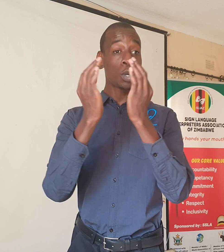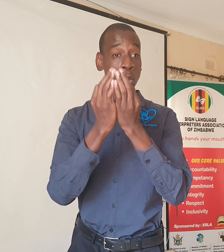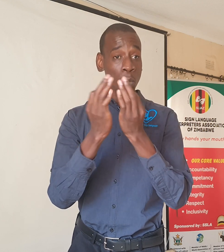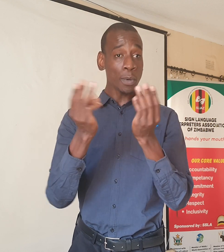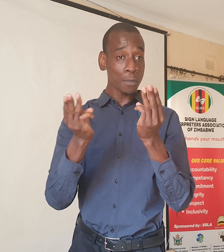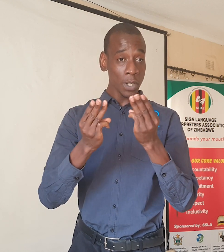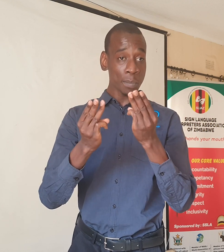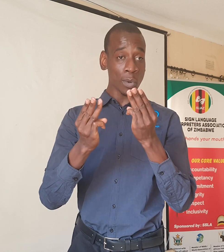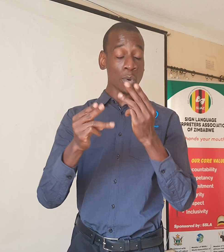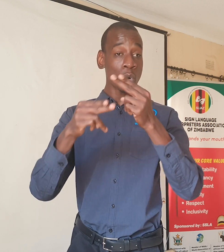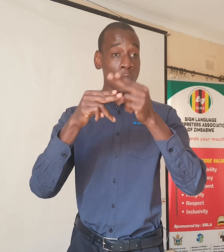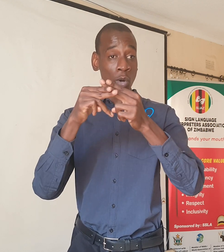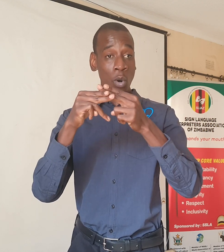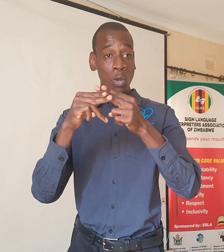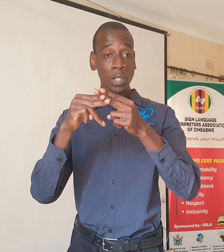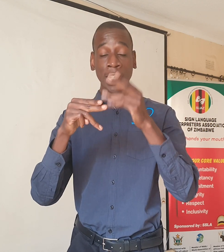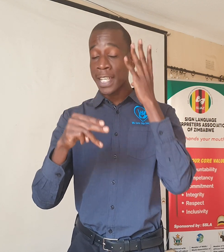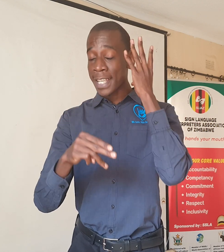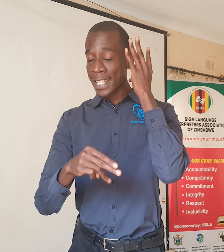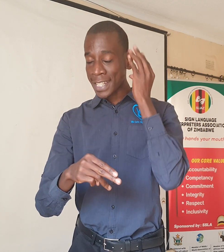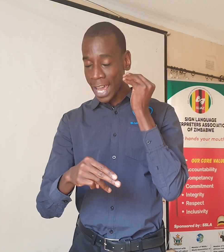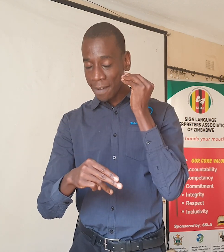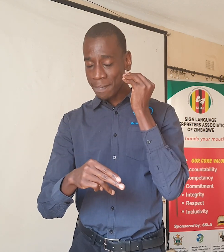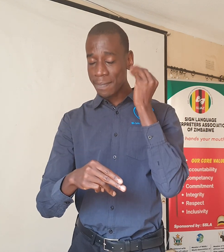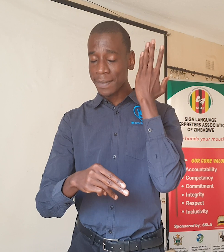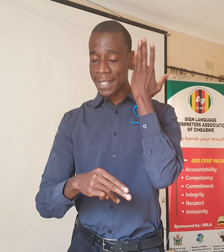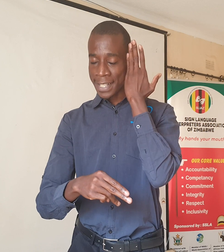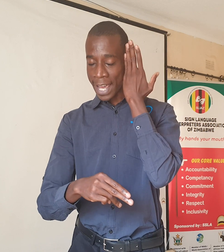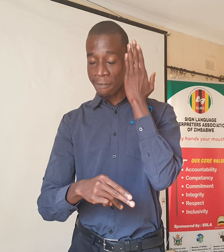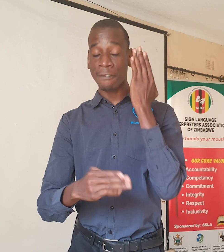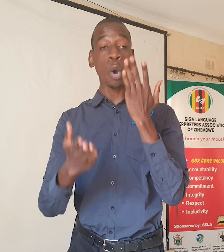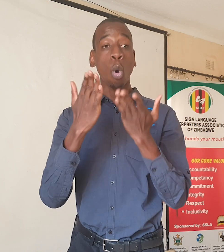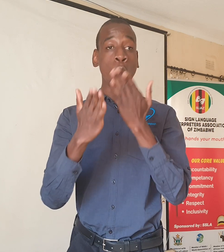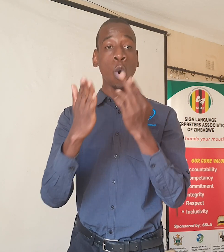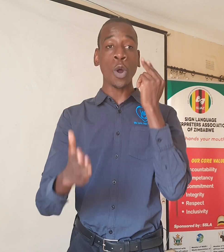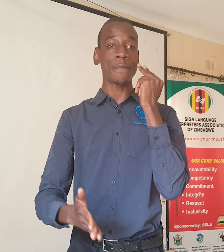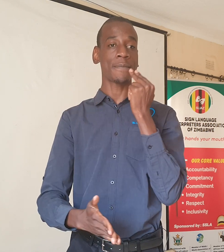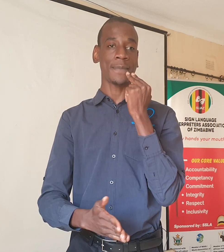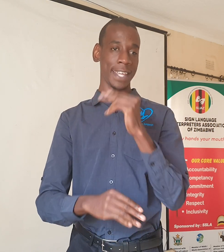group of people who are called the deaf deaf or deaf